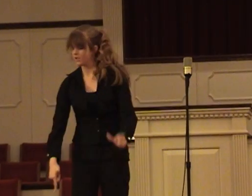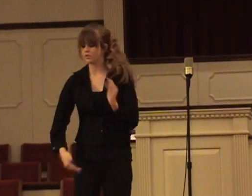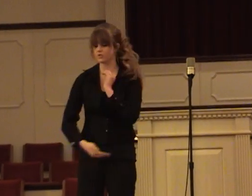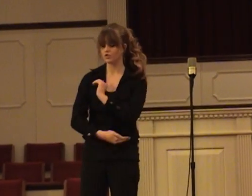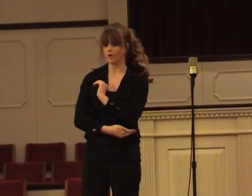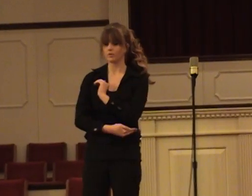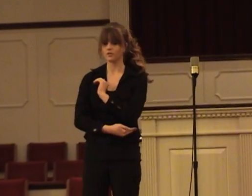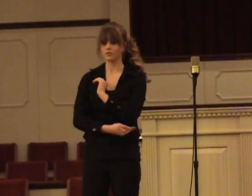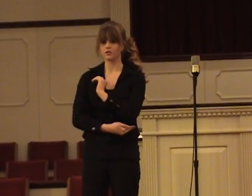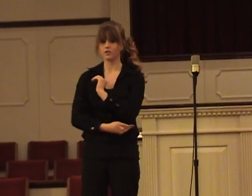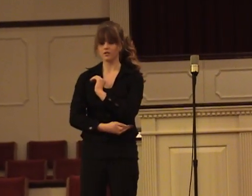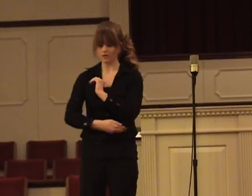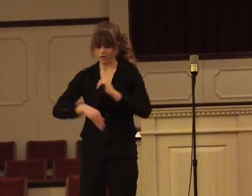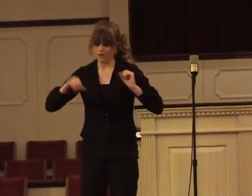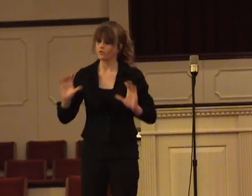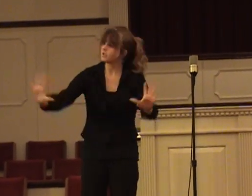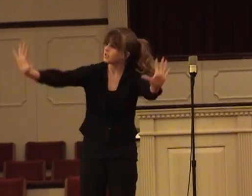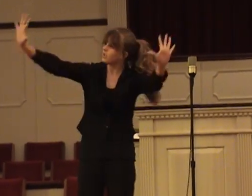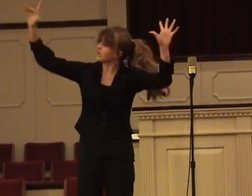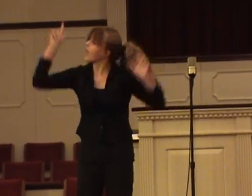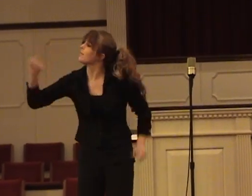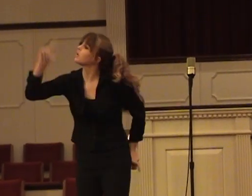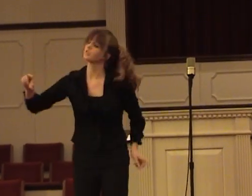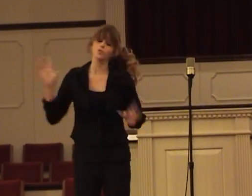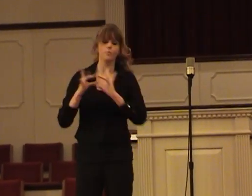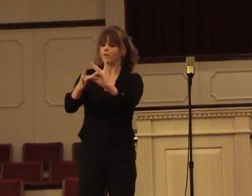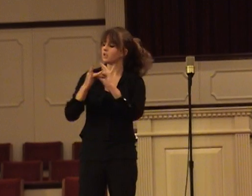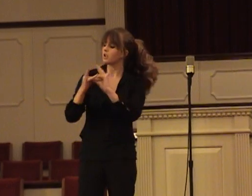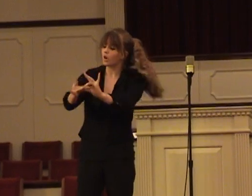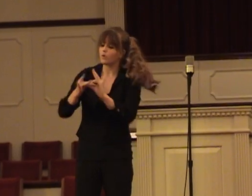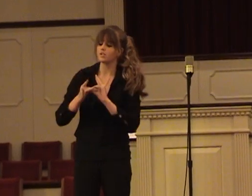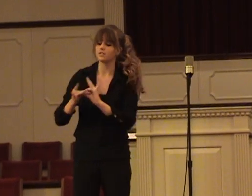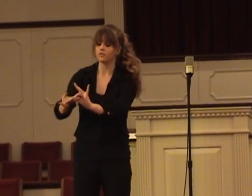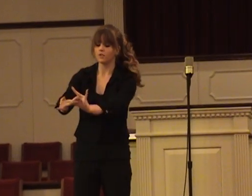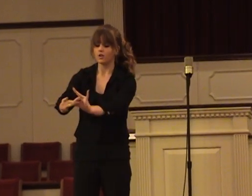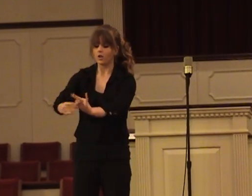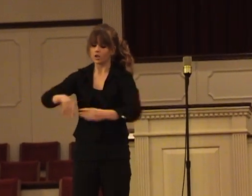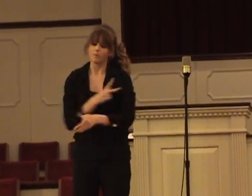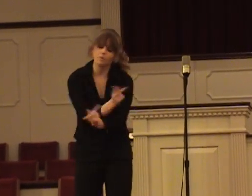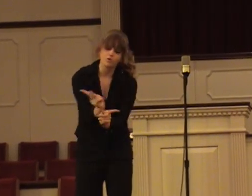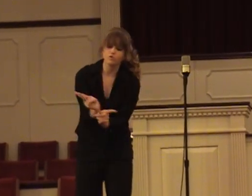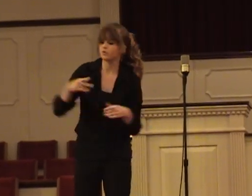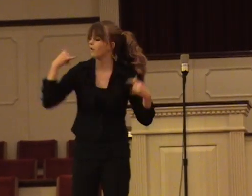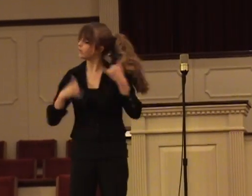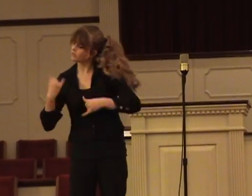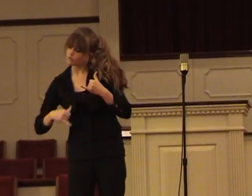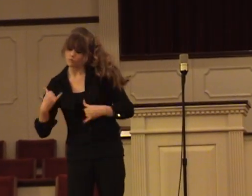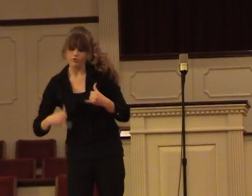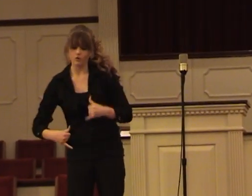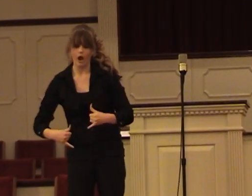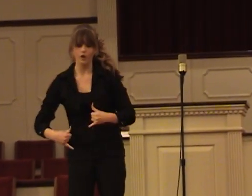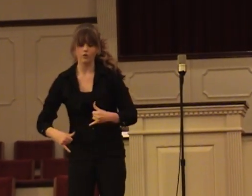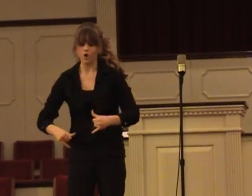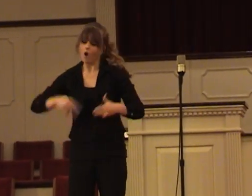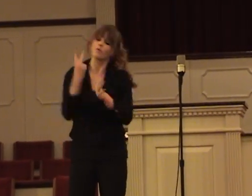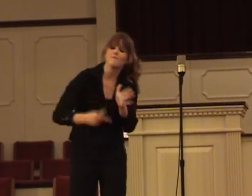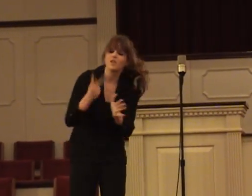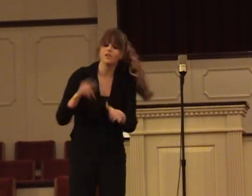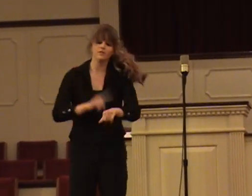singers, and shepherds. The marble and the library so perfectly cohesive could have been produced by such a diverse pal over a period of